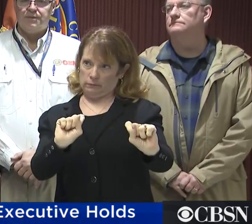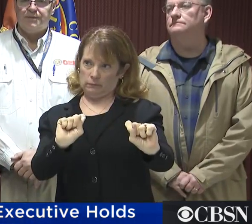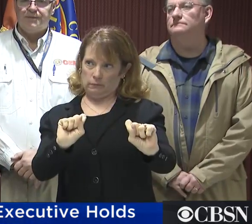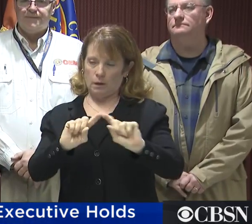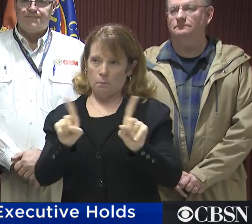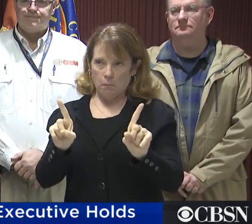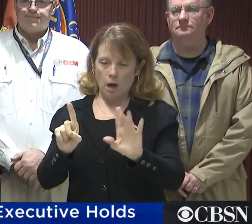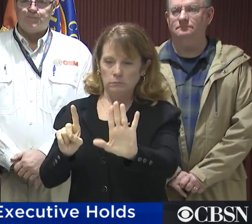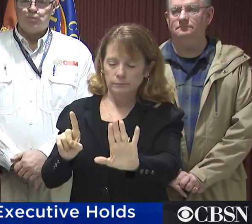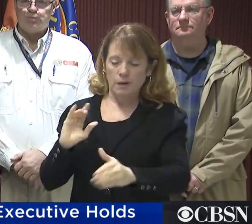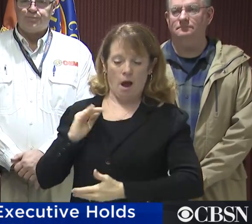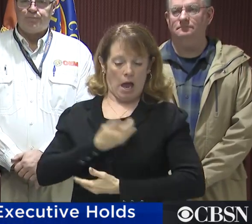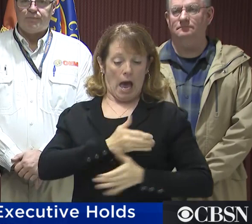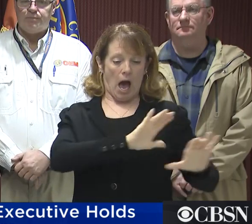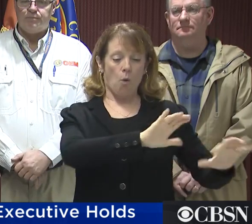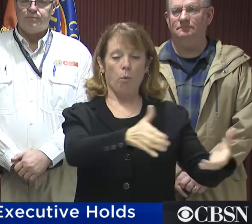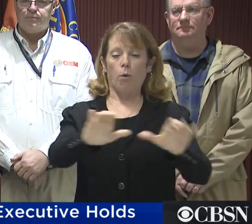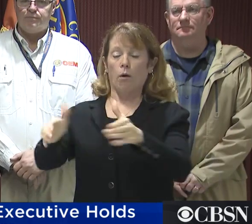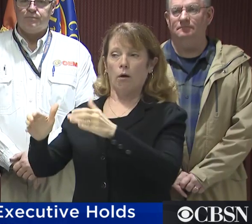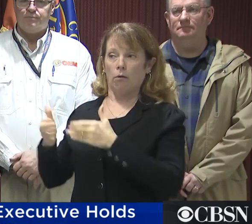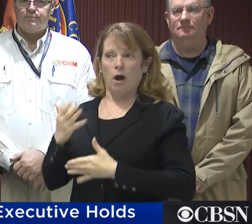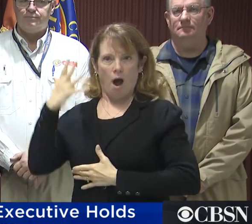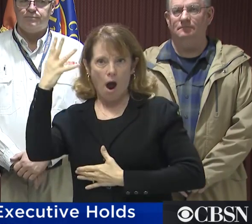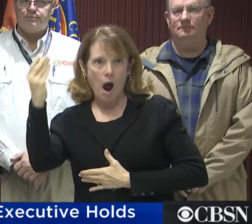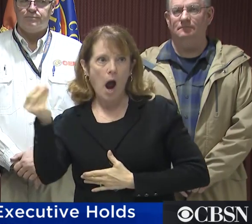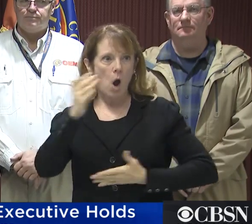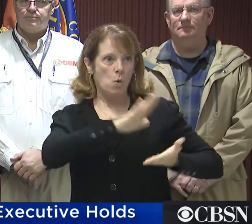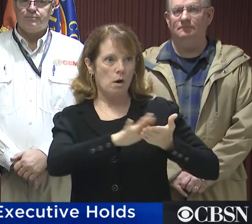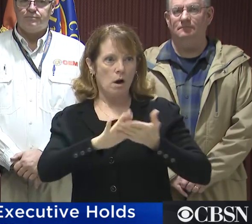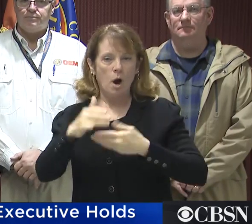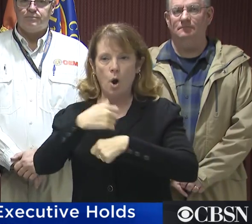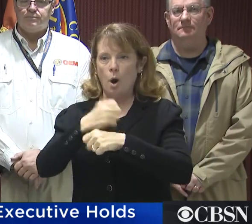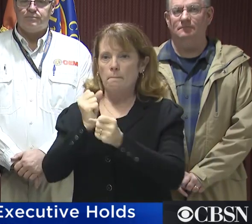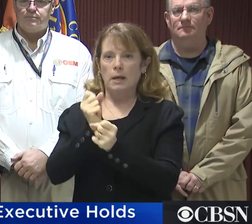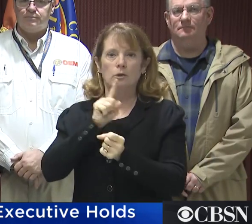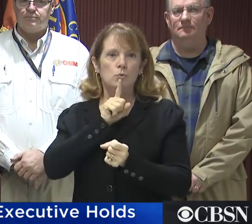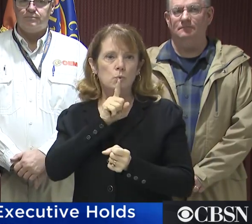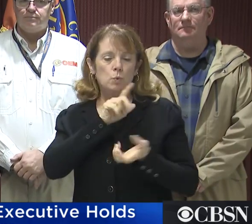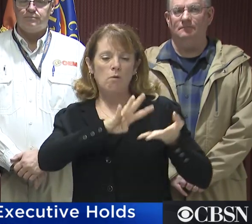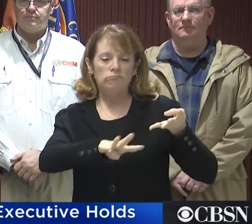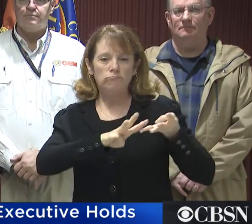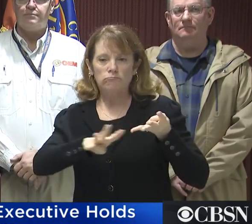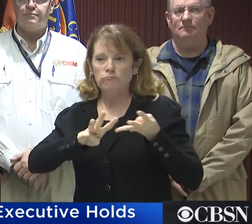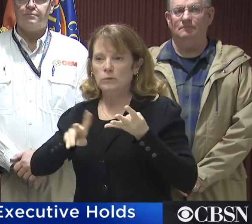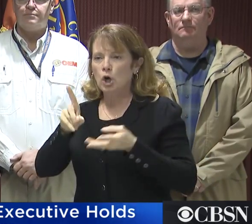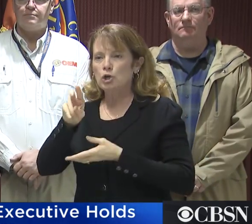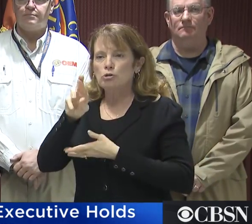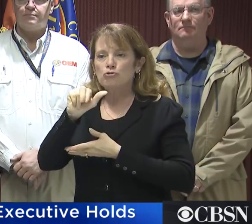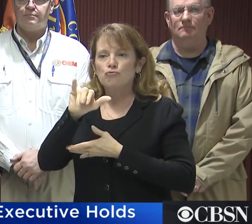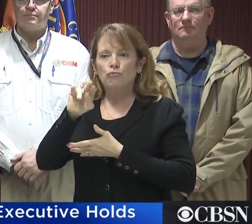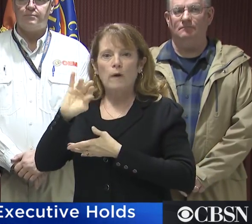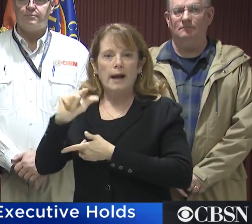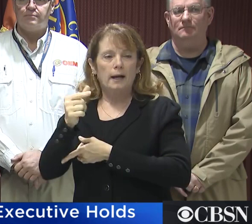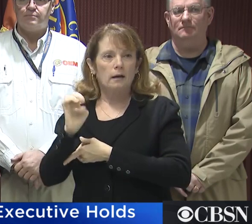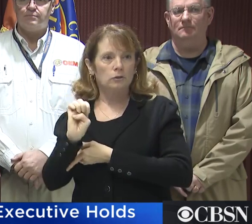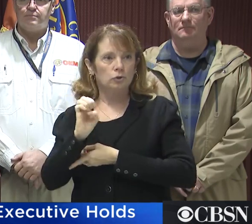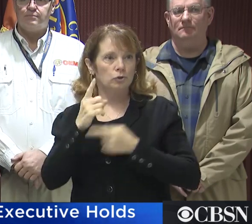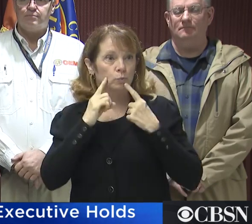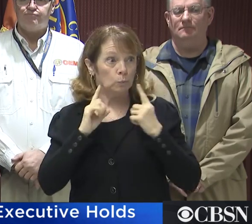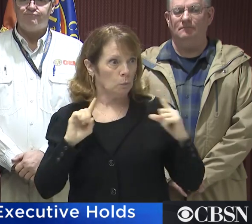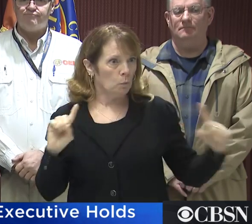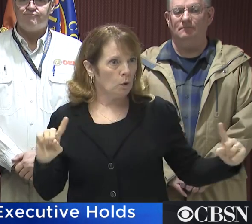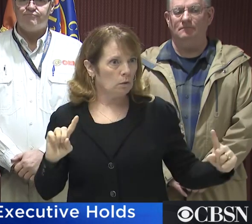But rest assured, our crews are out there making sure that our drainage is working and this water can flow out as quickly as possible.